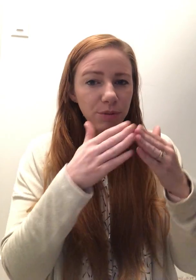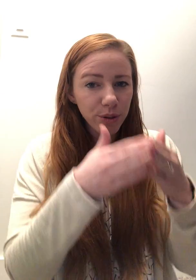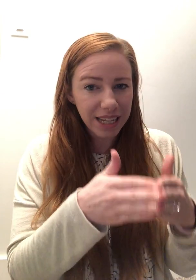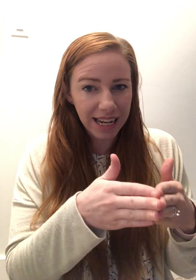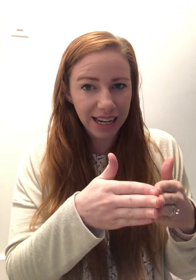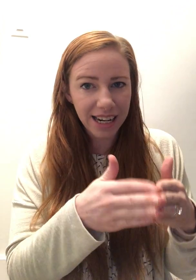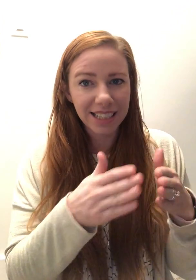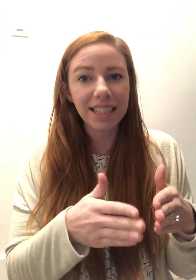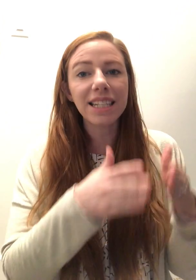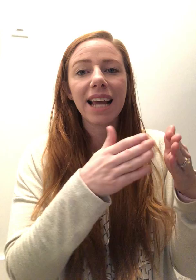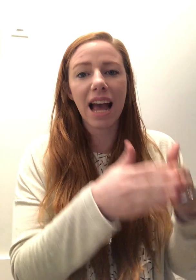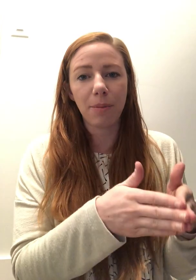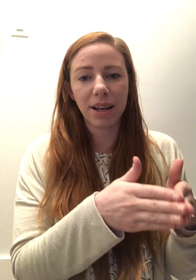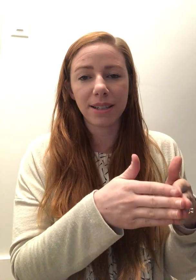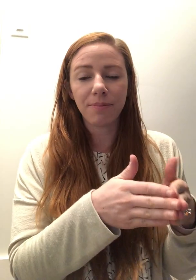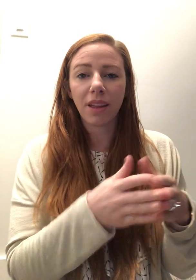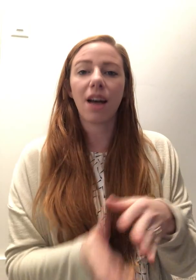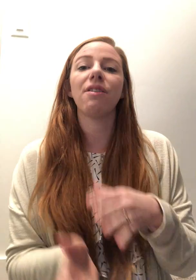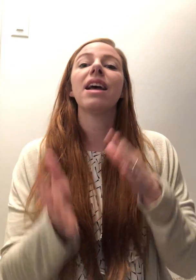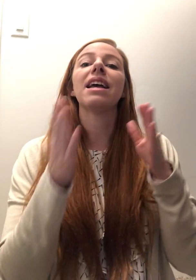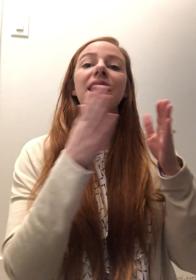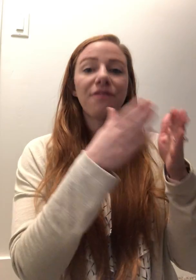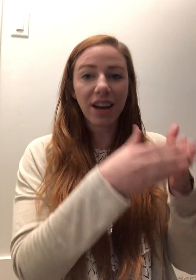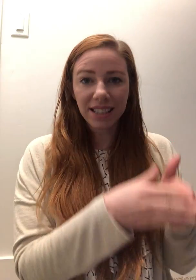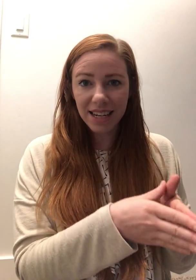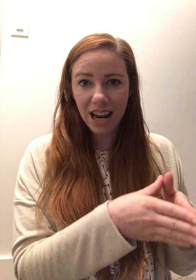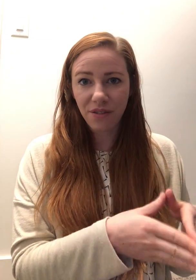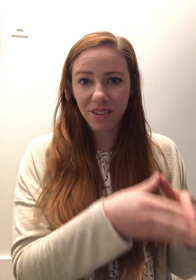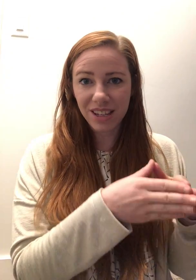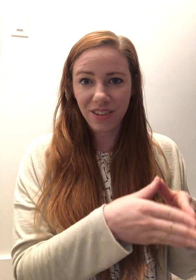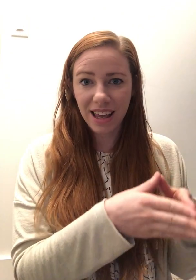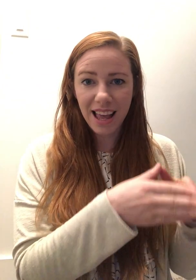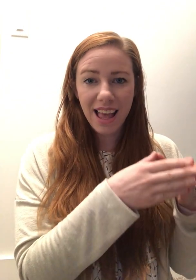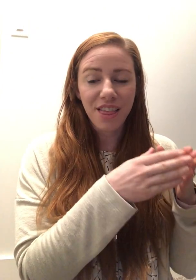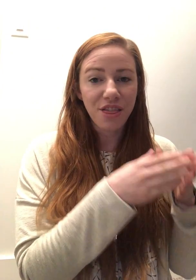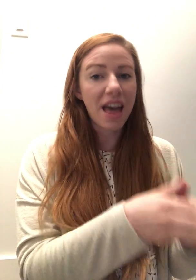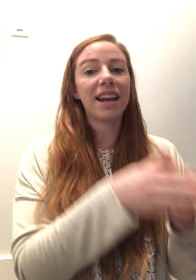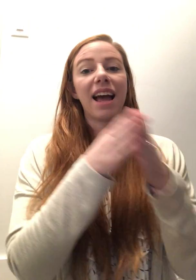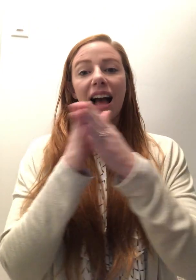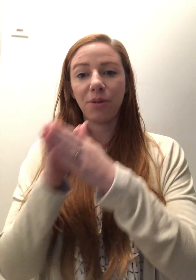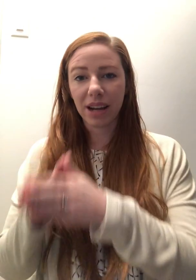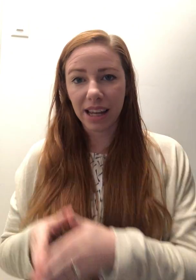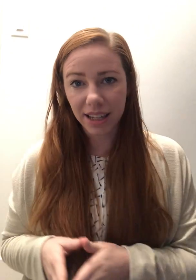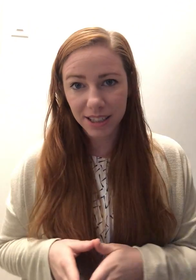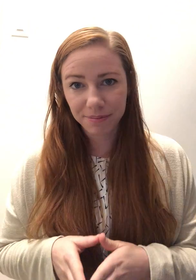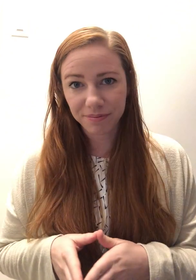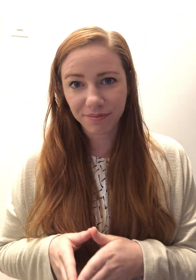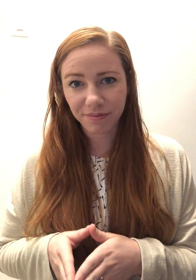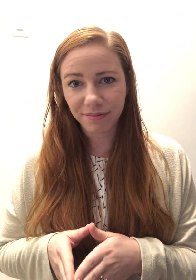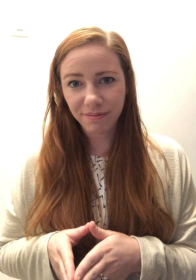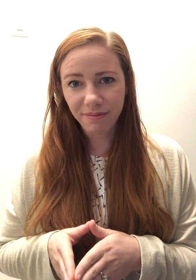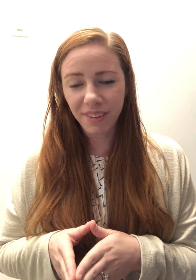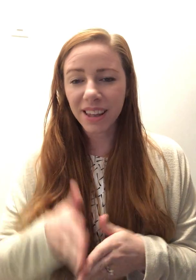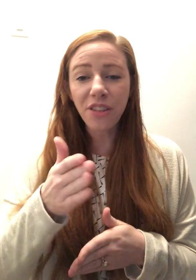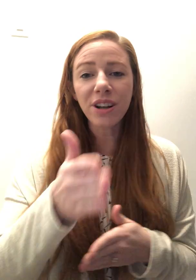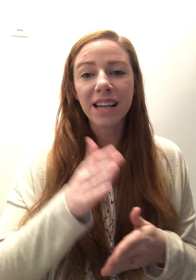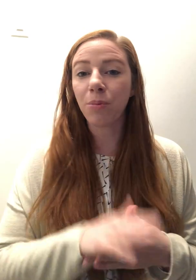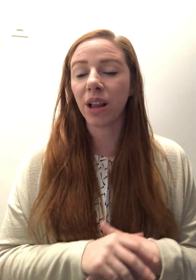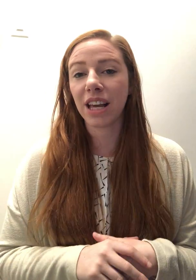routine, an existing habit of if I sat down in of the TV, then I would eat. The other example I